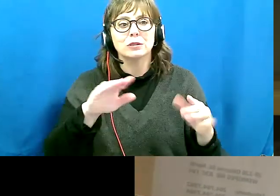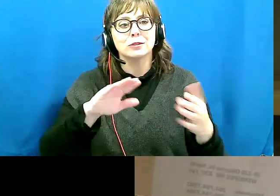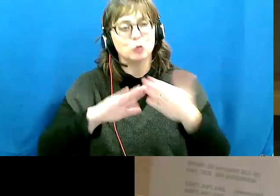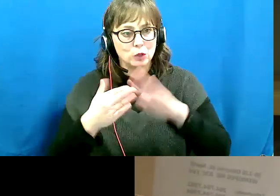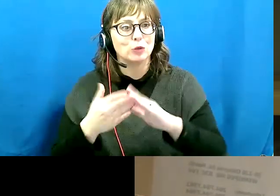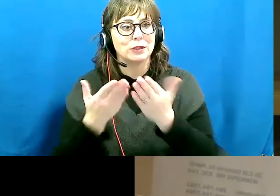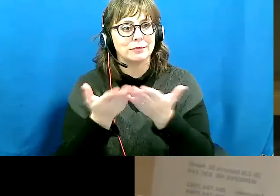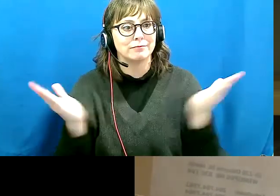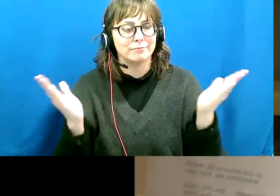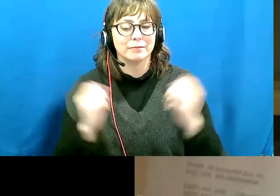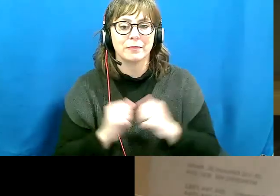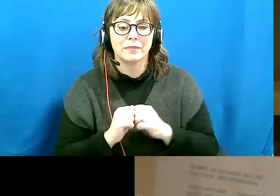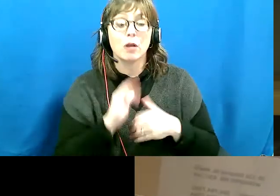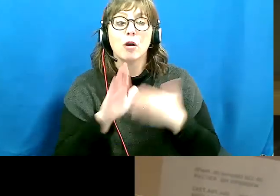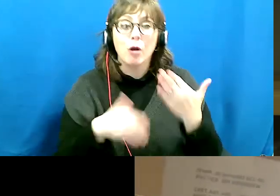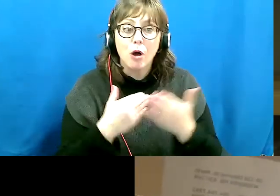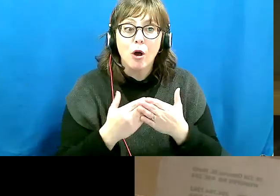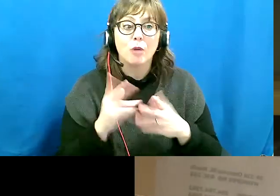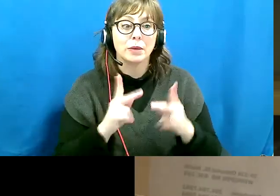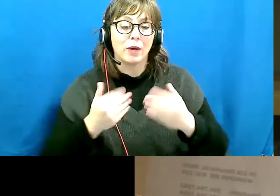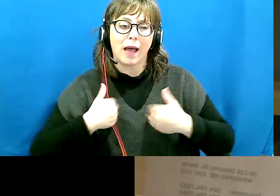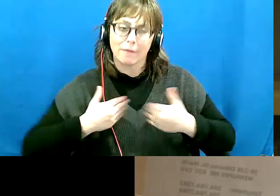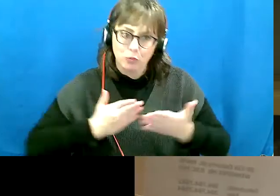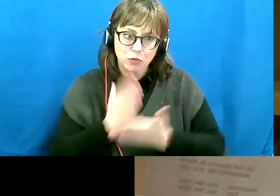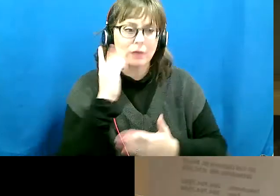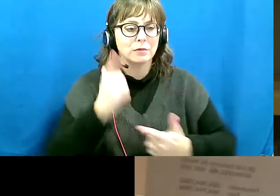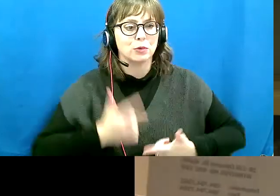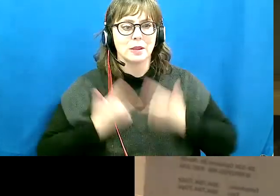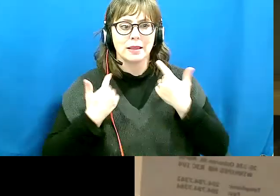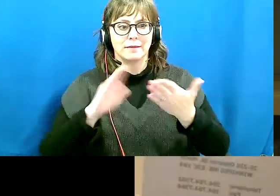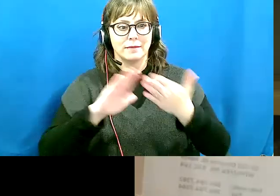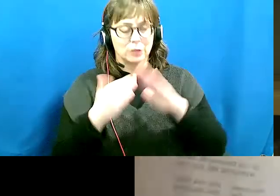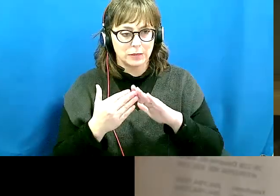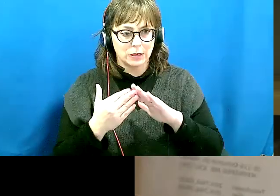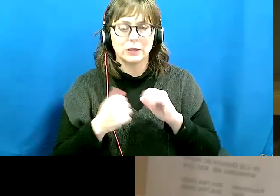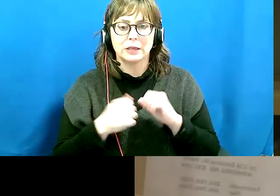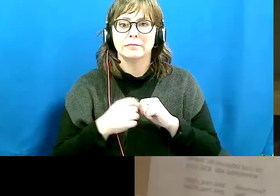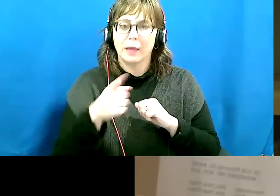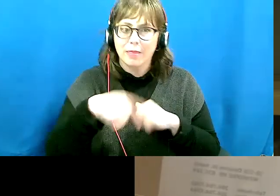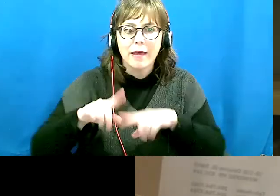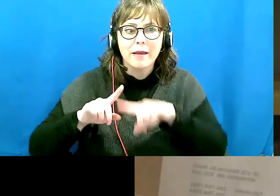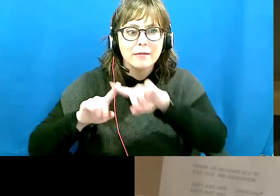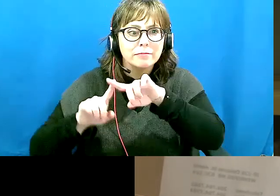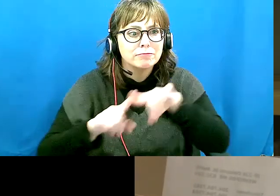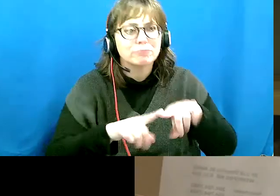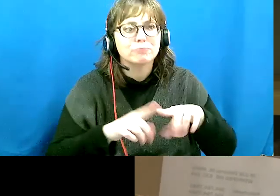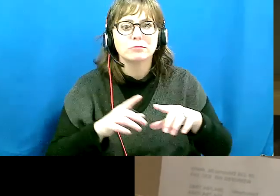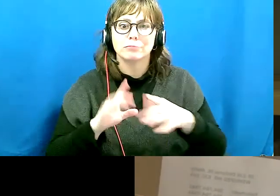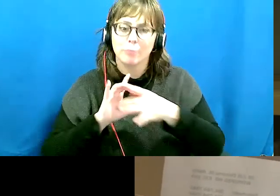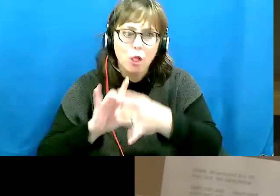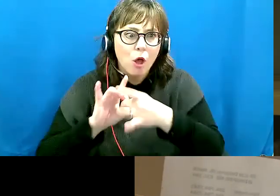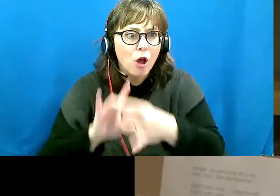All people have the right to live in the community. They belong in the community, not in an institution,